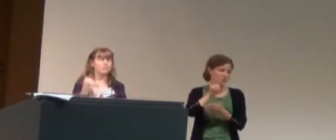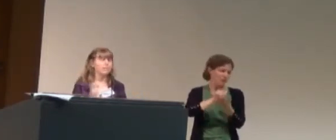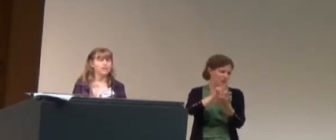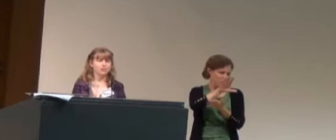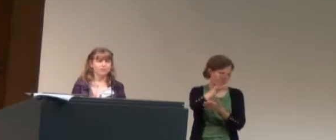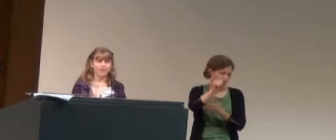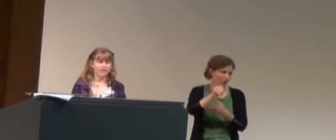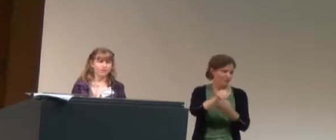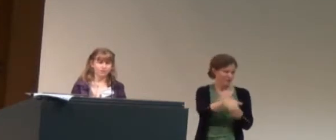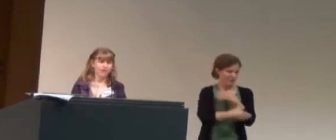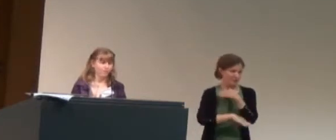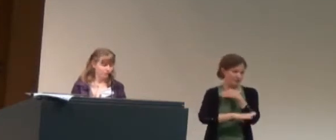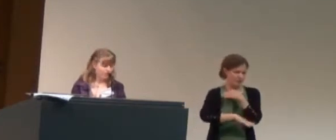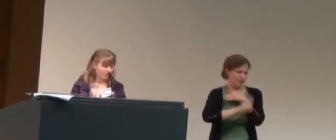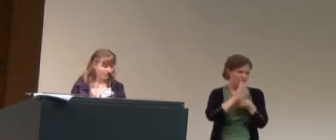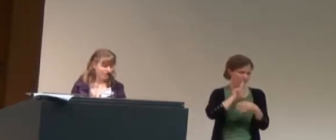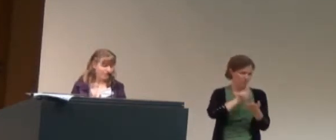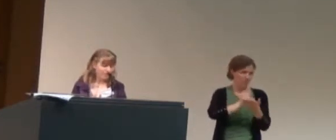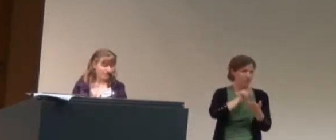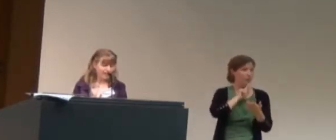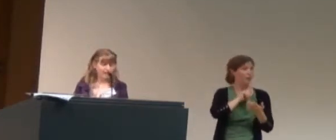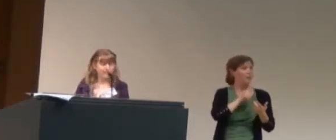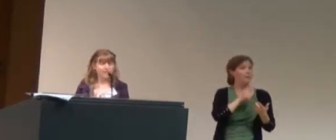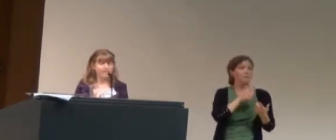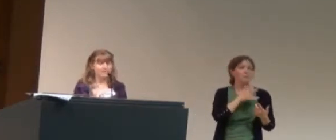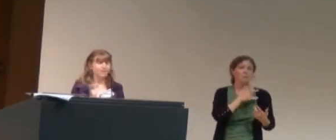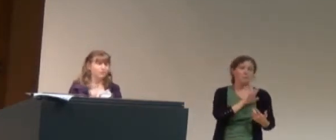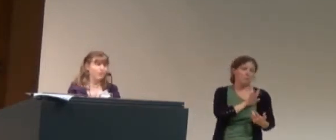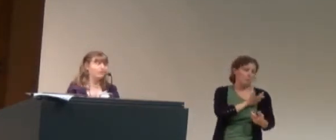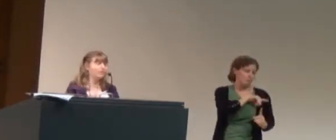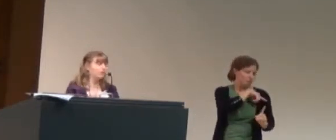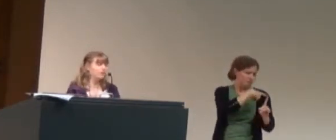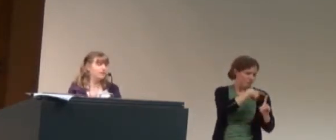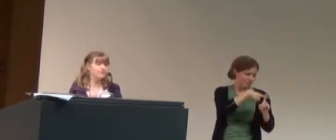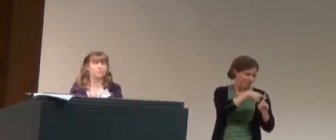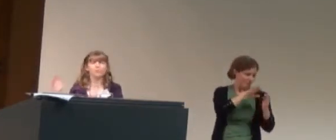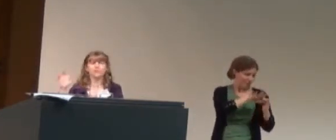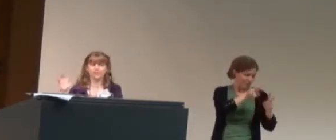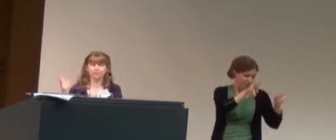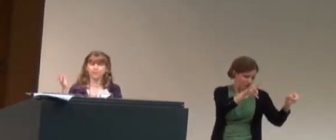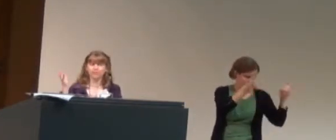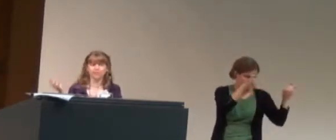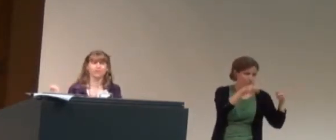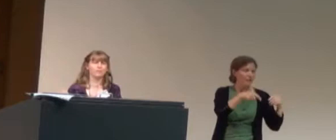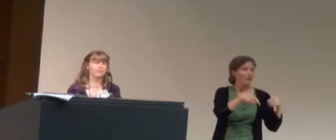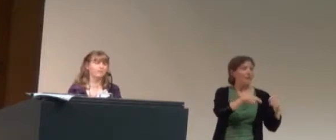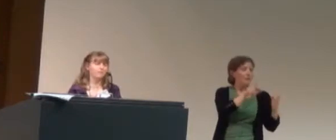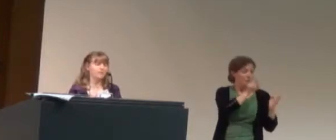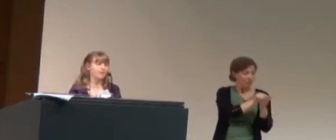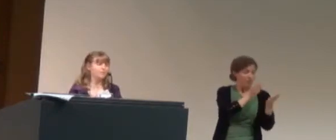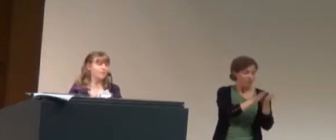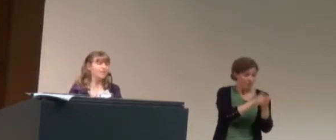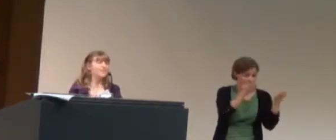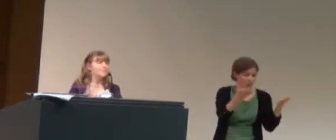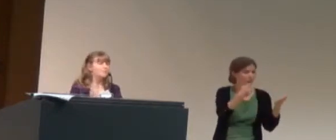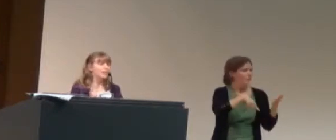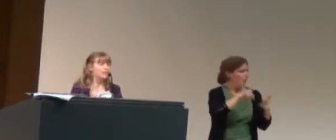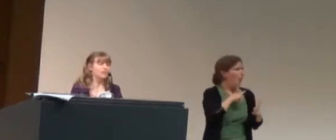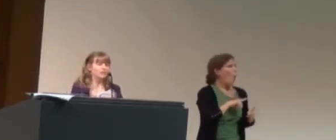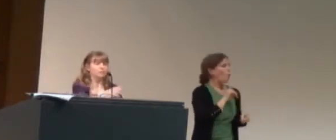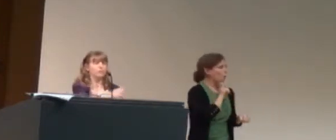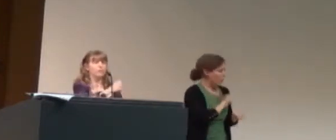major, major advantage to writing a book on a topic like this is that it greatly increases the perceived legitimacy of the topic.